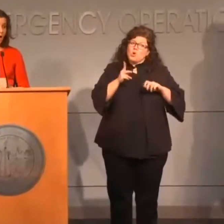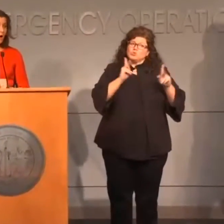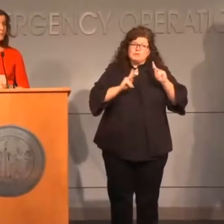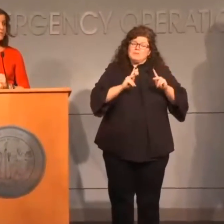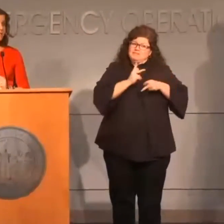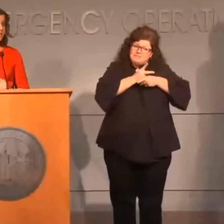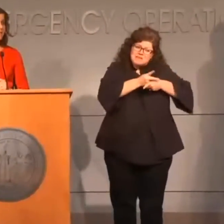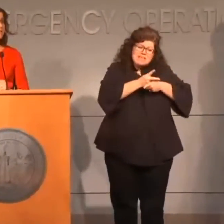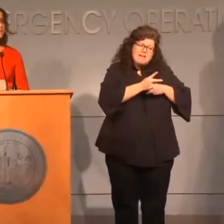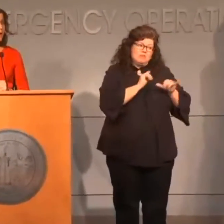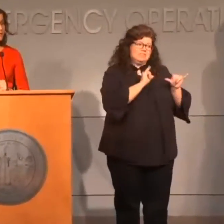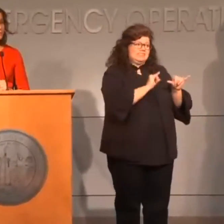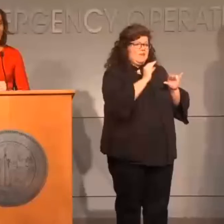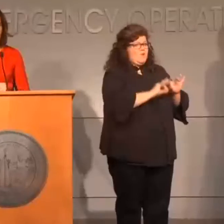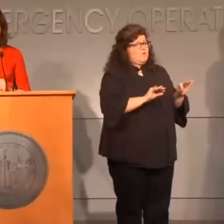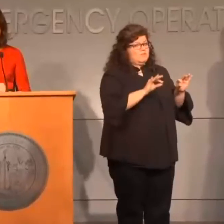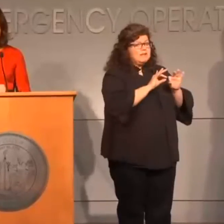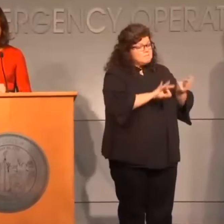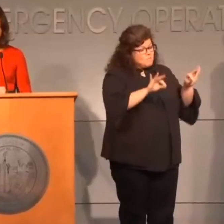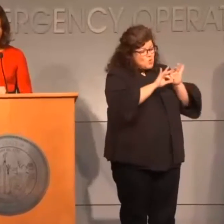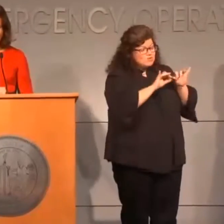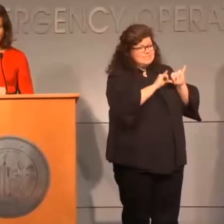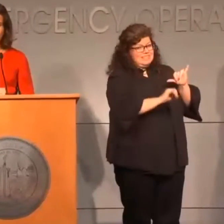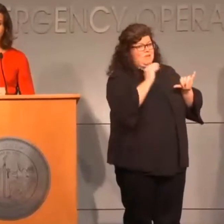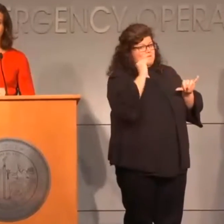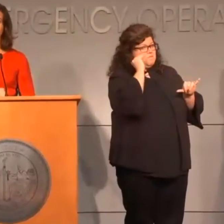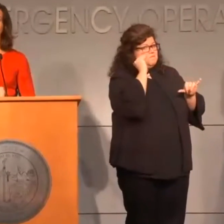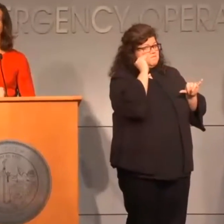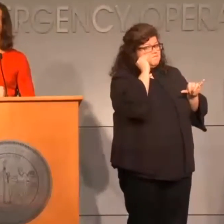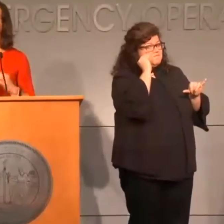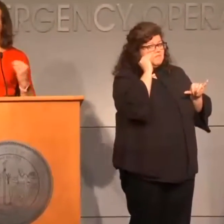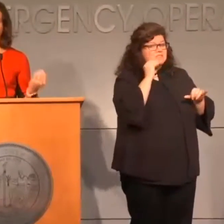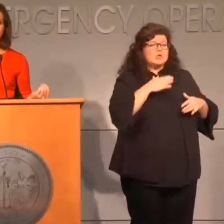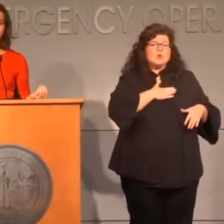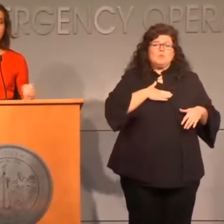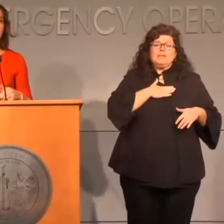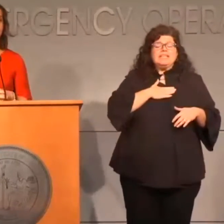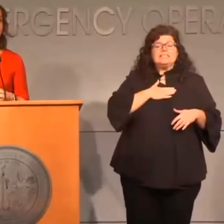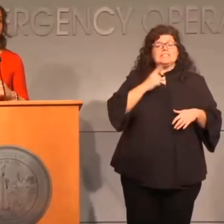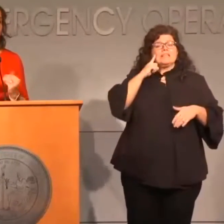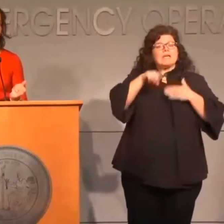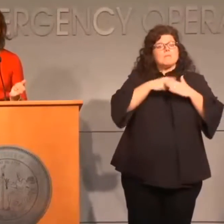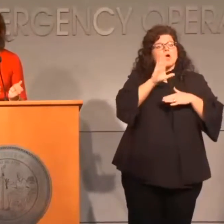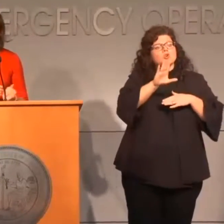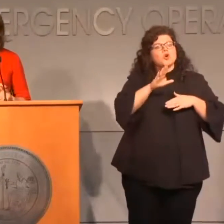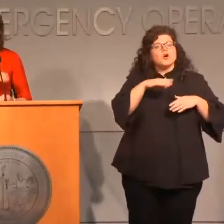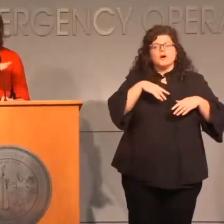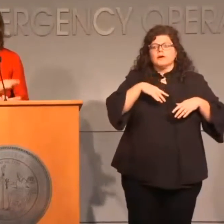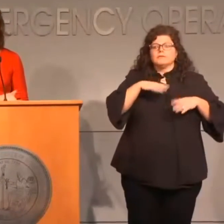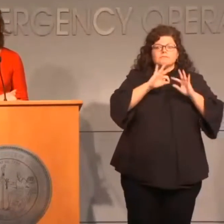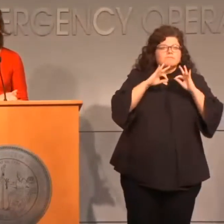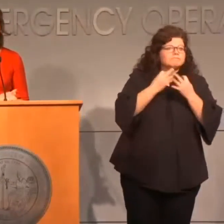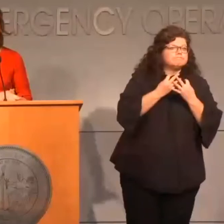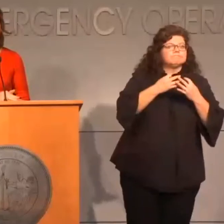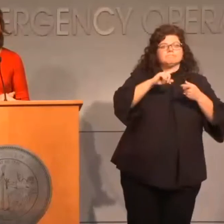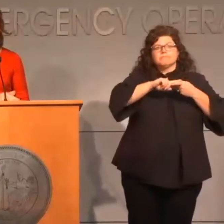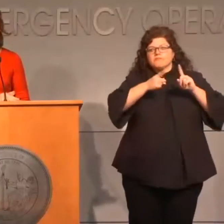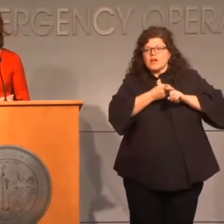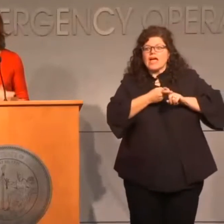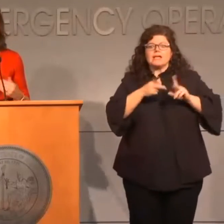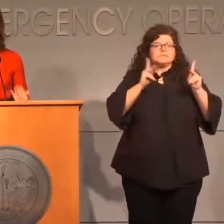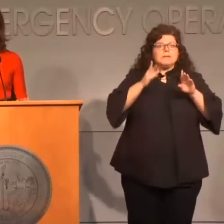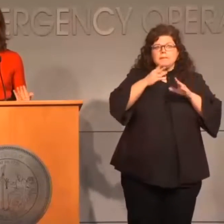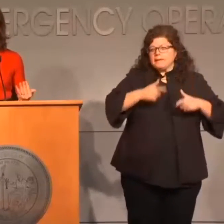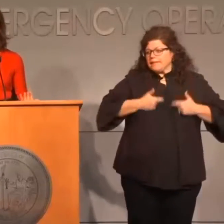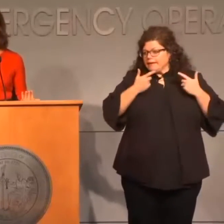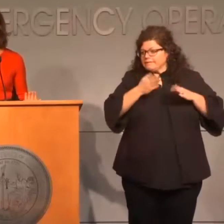and stay home to the extent that is possible. So we're also hoping that people think about your neighbors, think about your social networks. For those people in those high